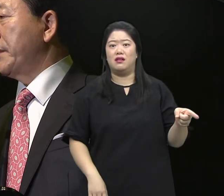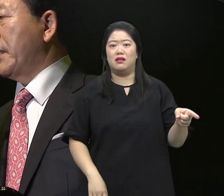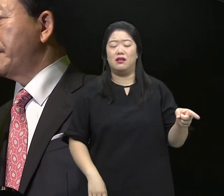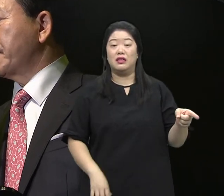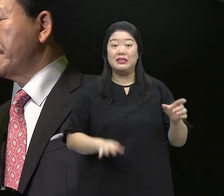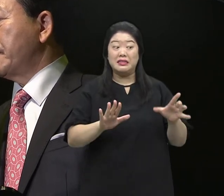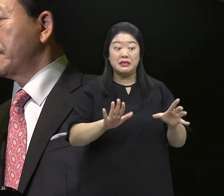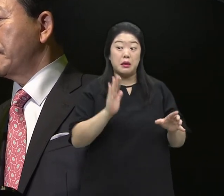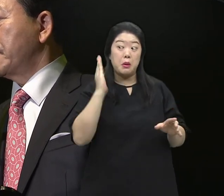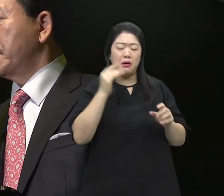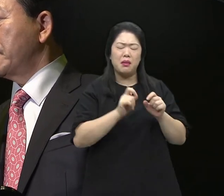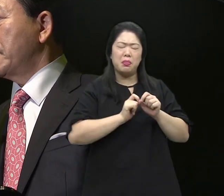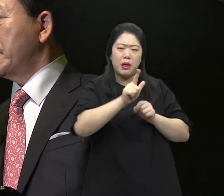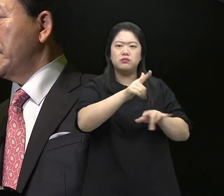Everything is Satan's culture.